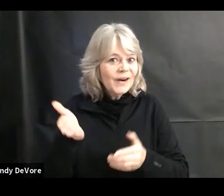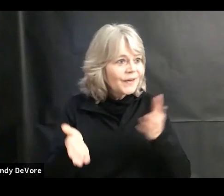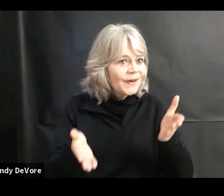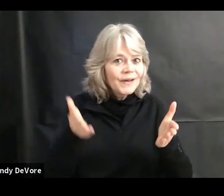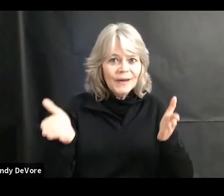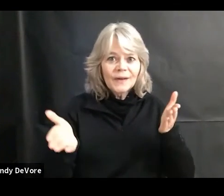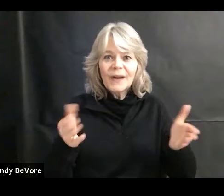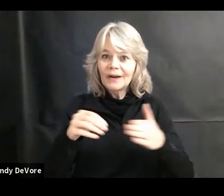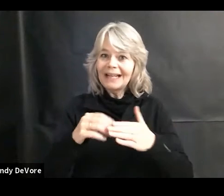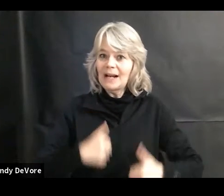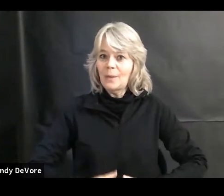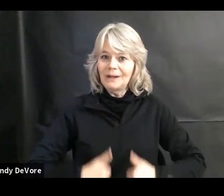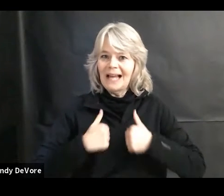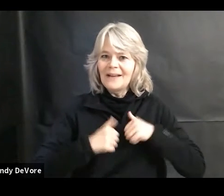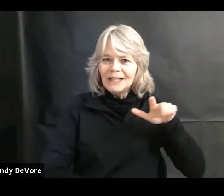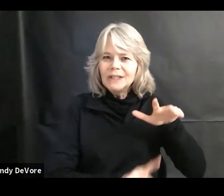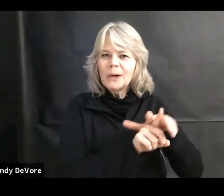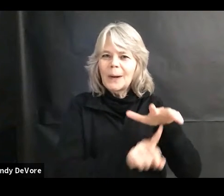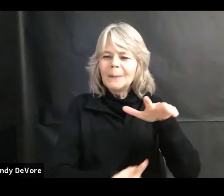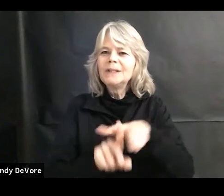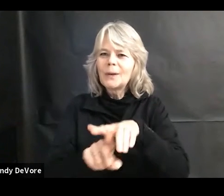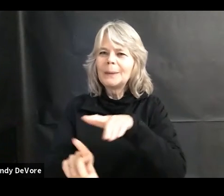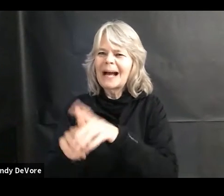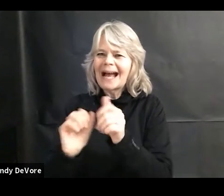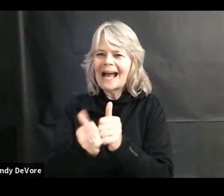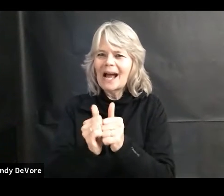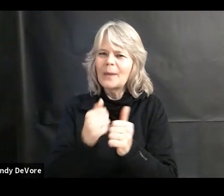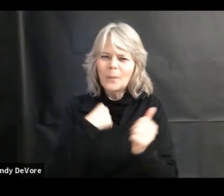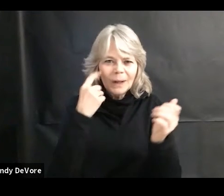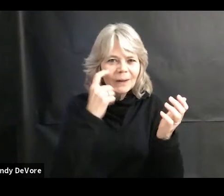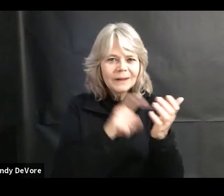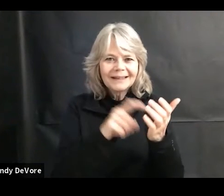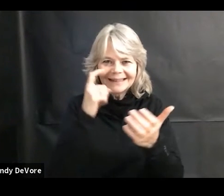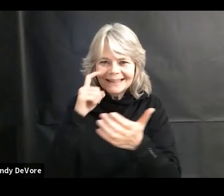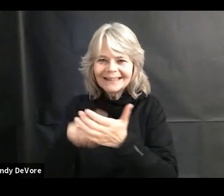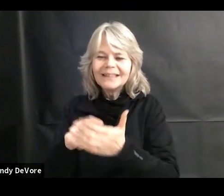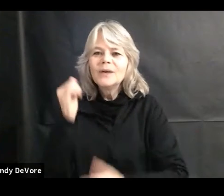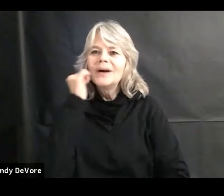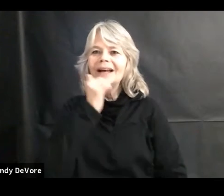That God is with us in our everyday events.